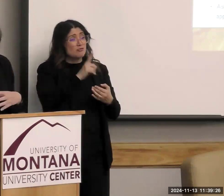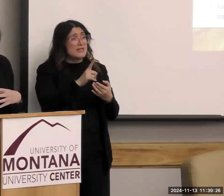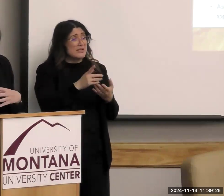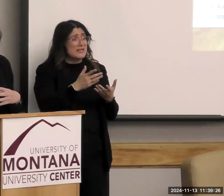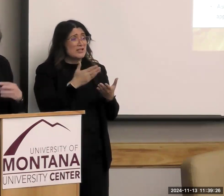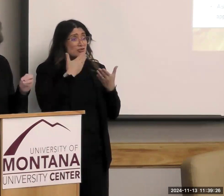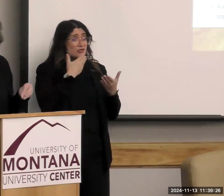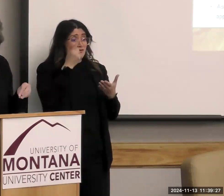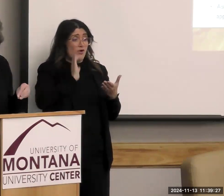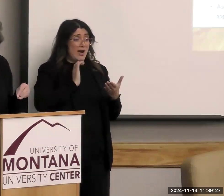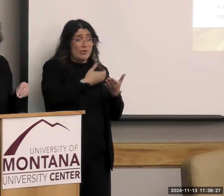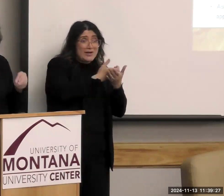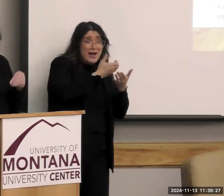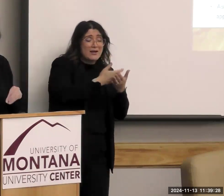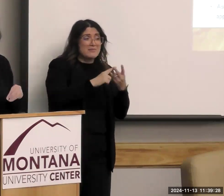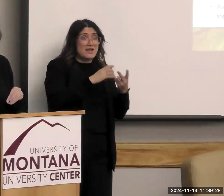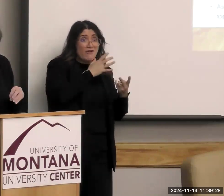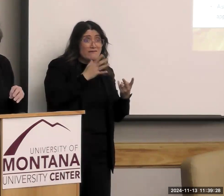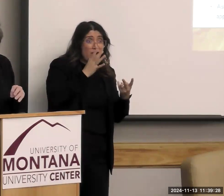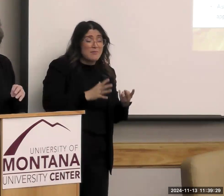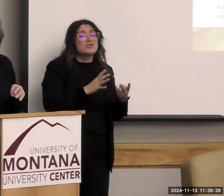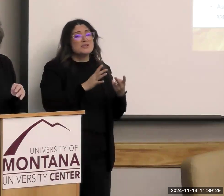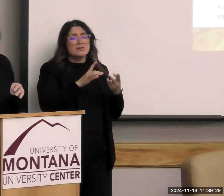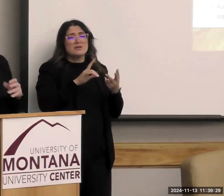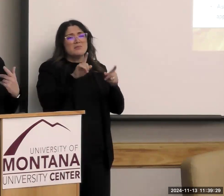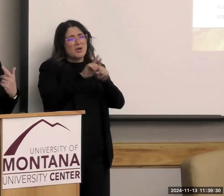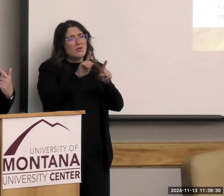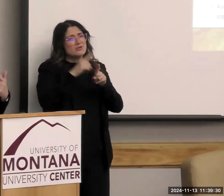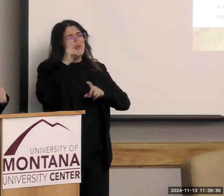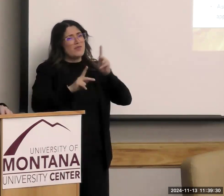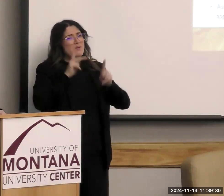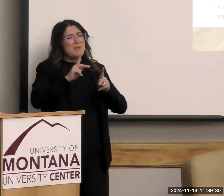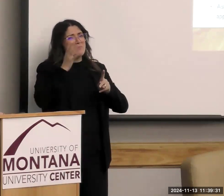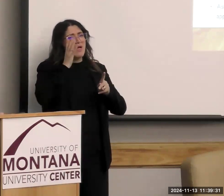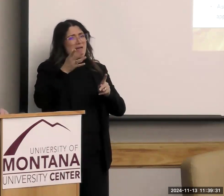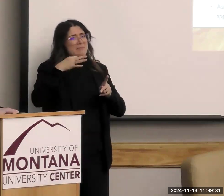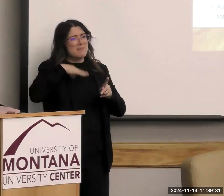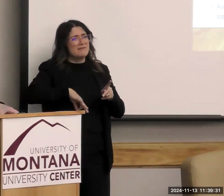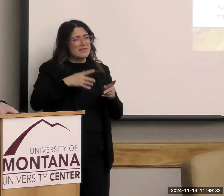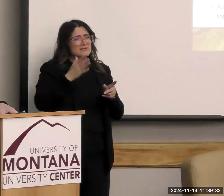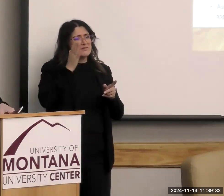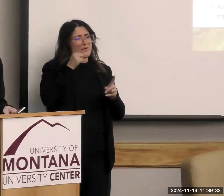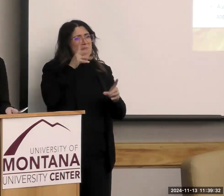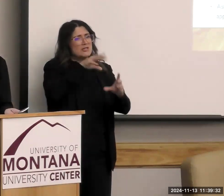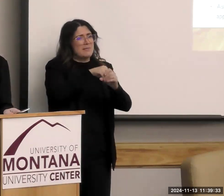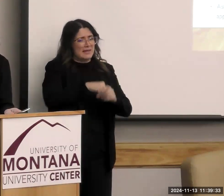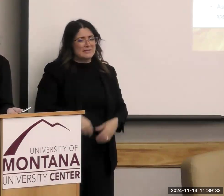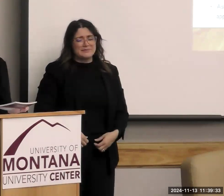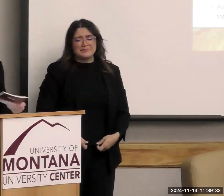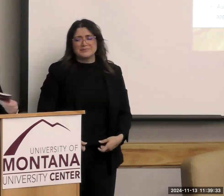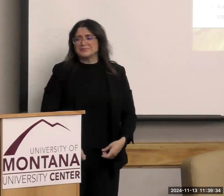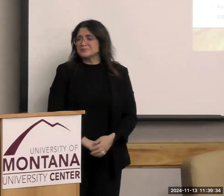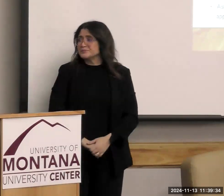not only for our economy and our farmers, but most importantly for the people that could benefit, have health benefits from participating. Okay.